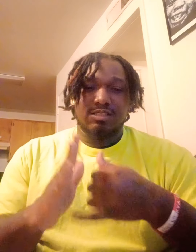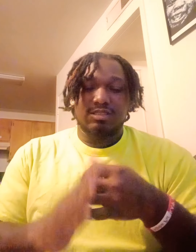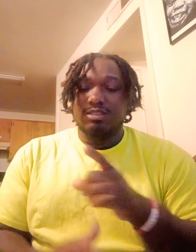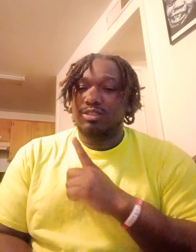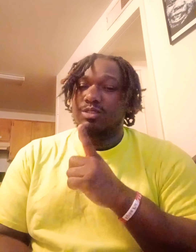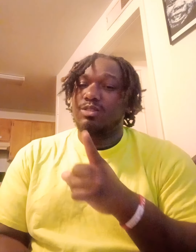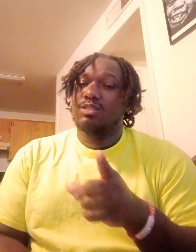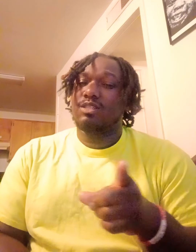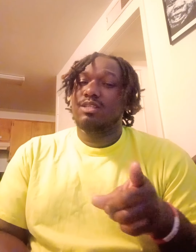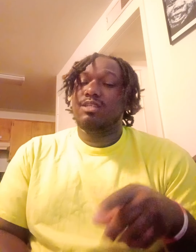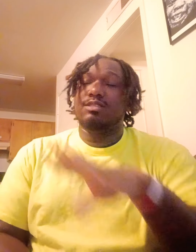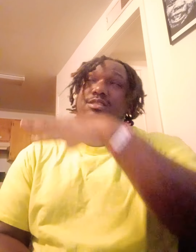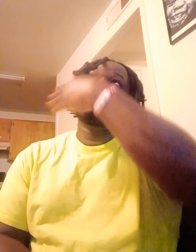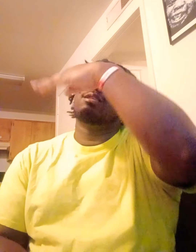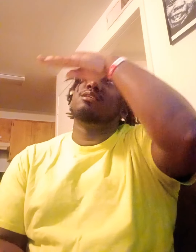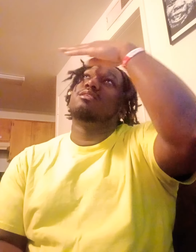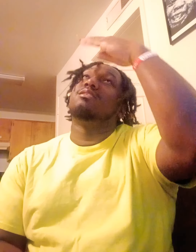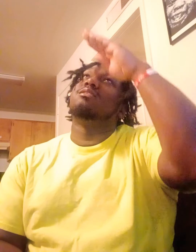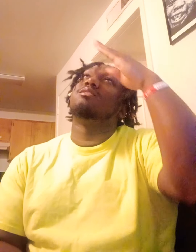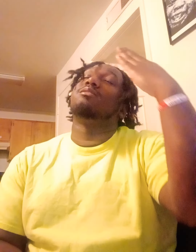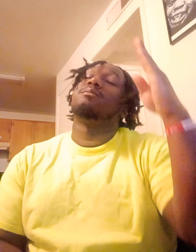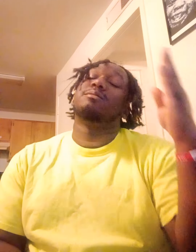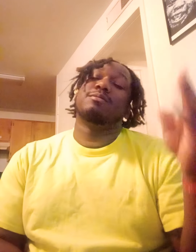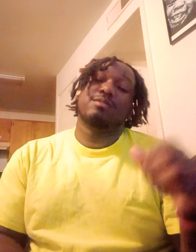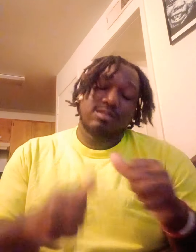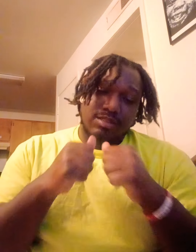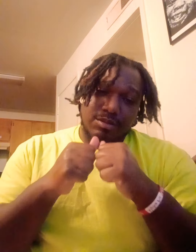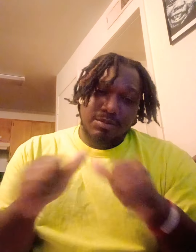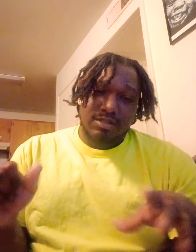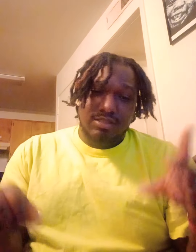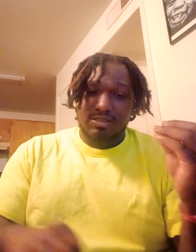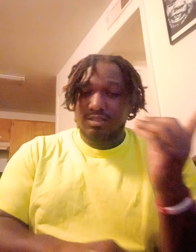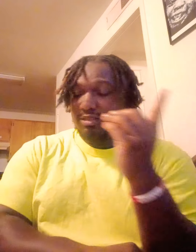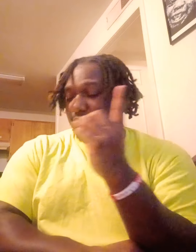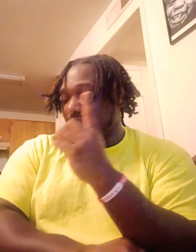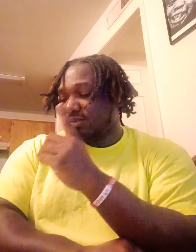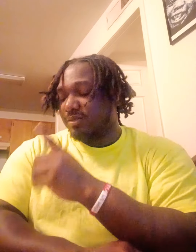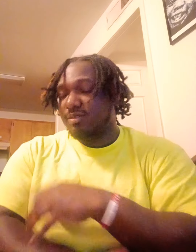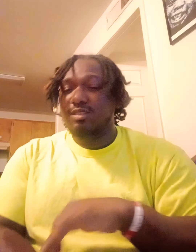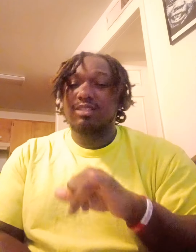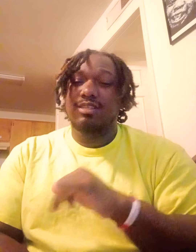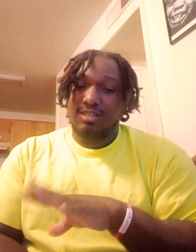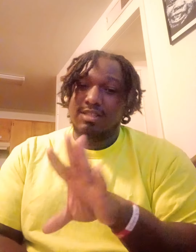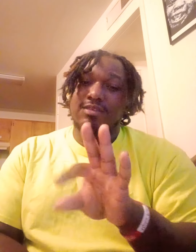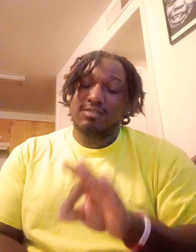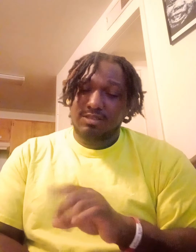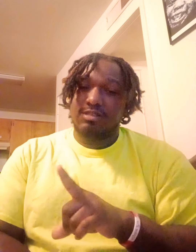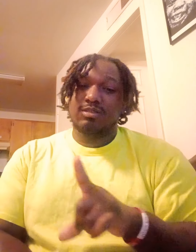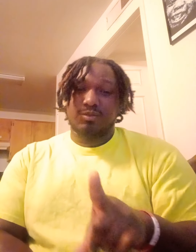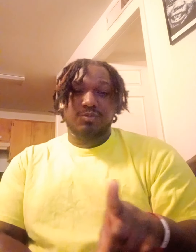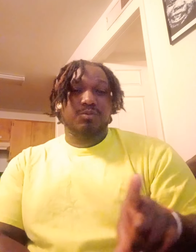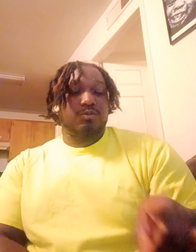be sure as the sky is blue I'm blessed the day that I found you But I'm